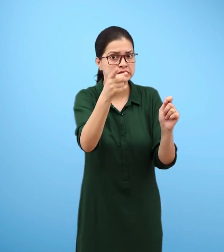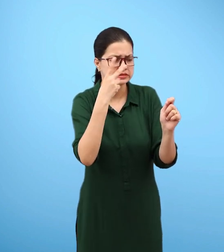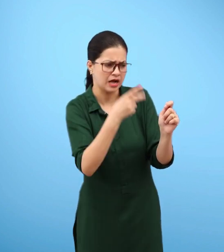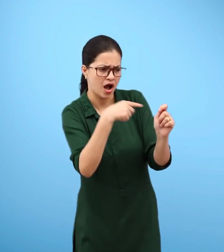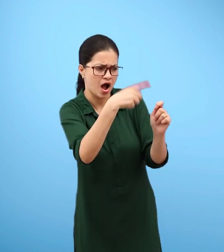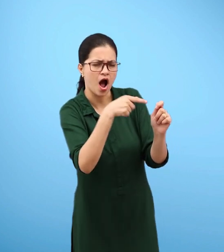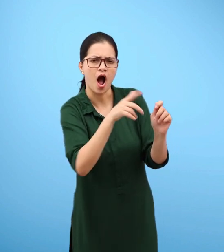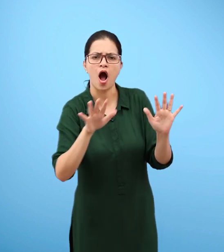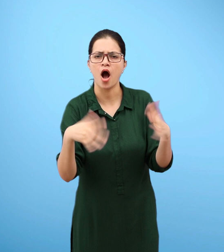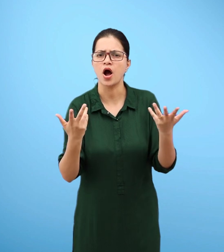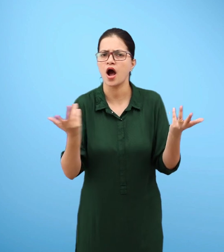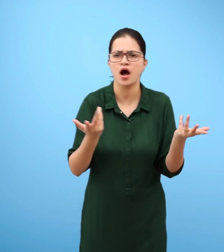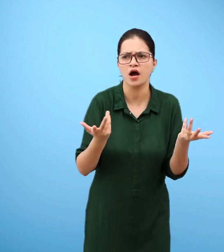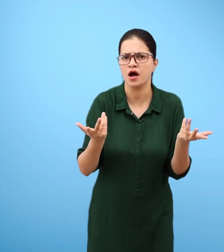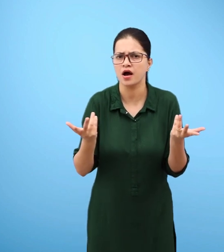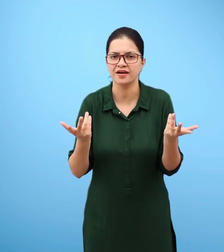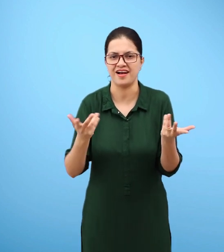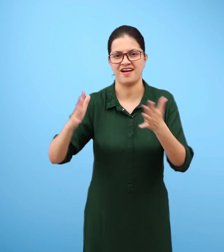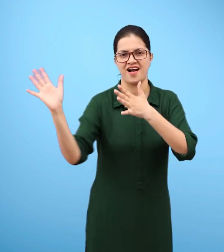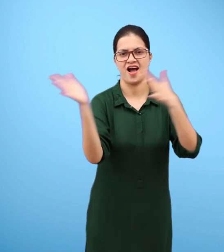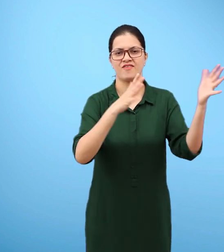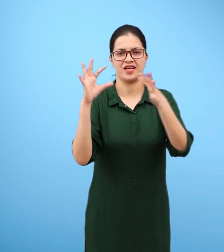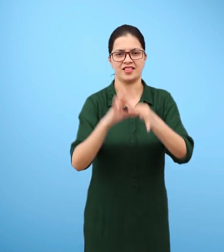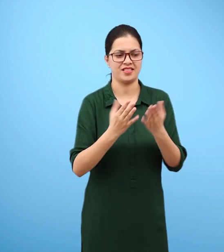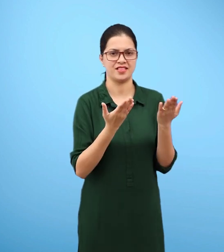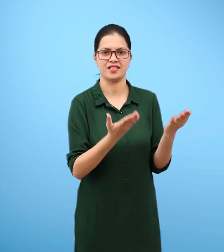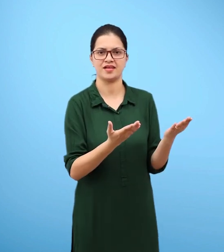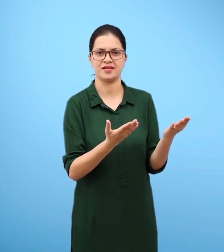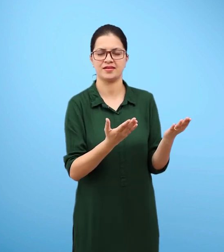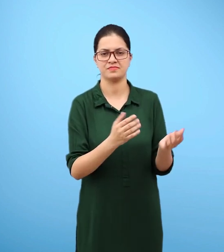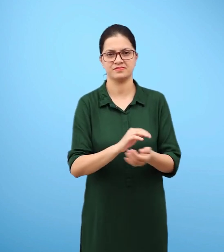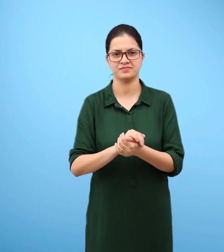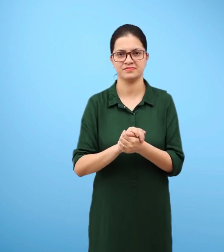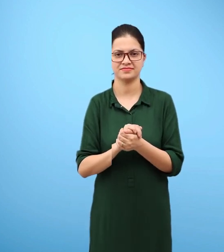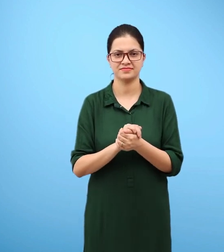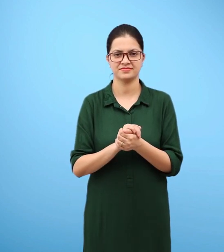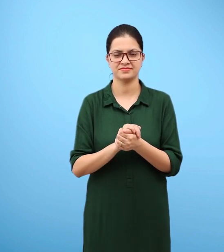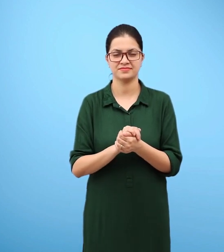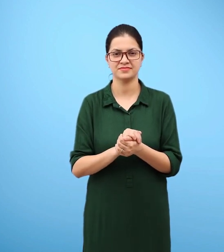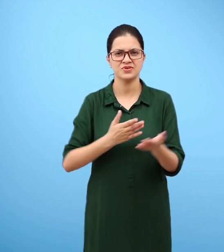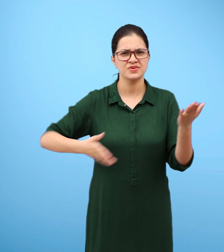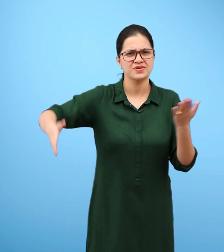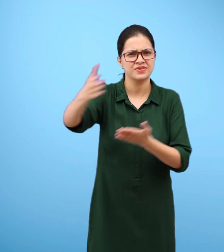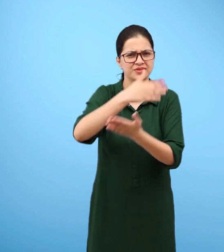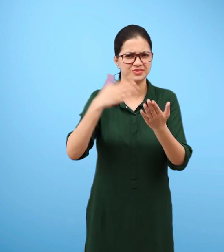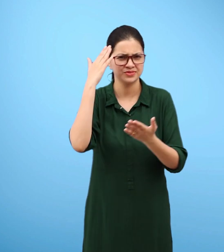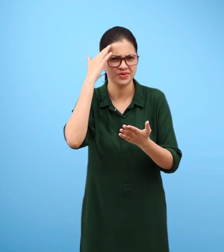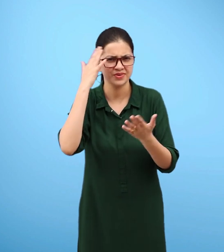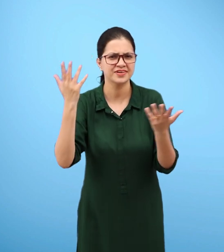What makes a firki rotate? What makes air? Isn't it? Have you seen a weather cock?